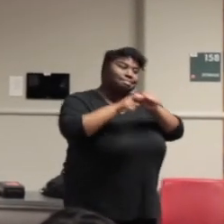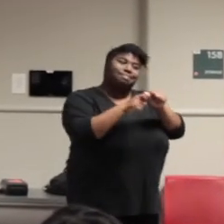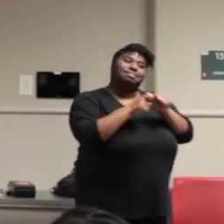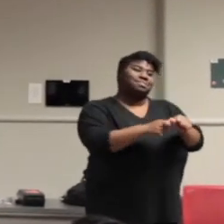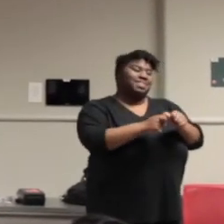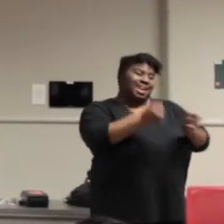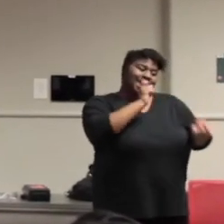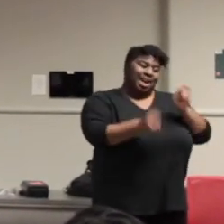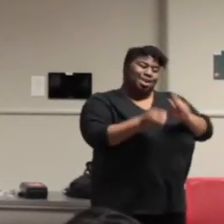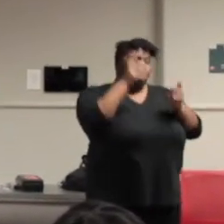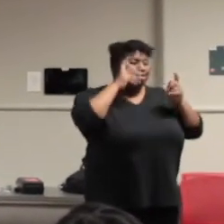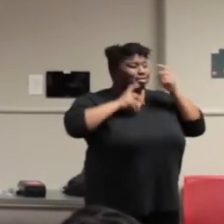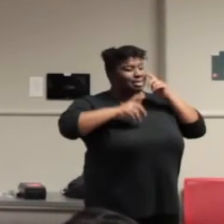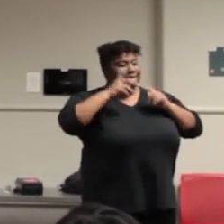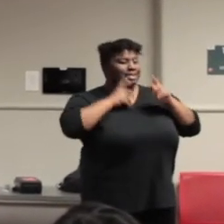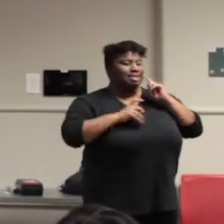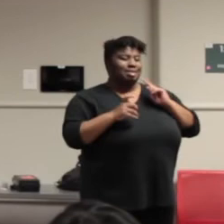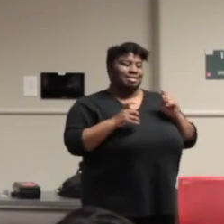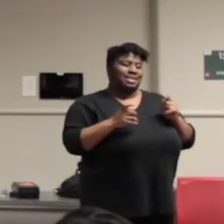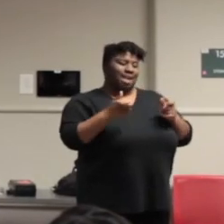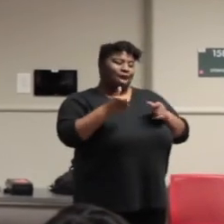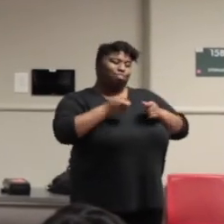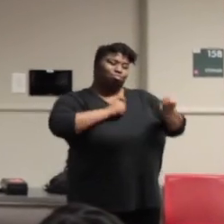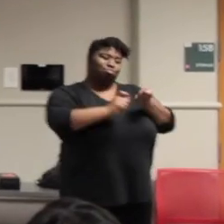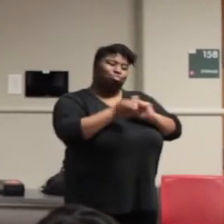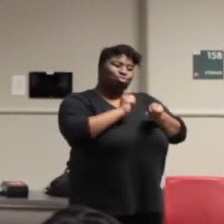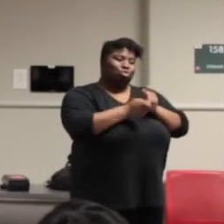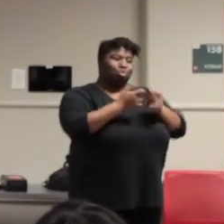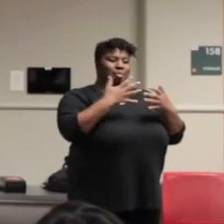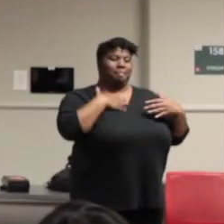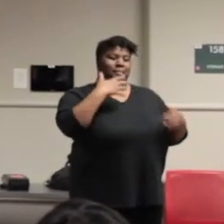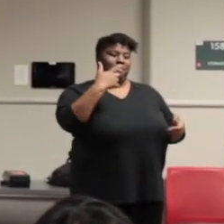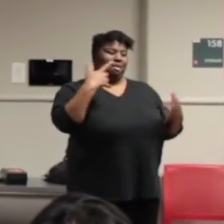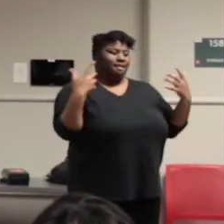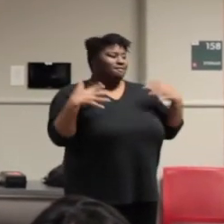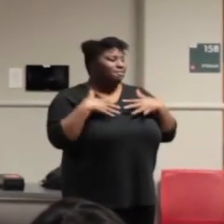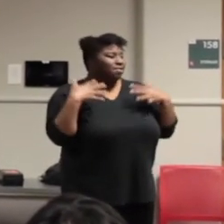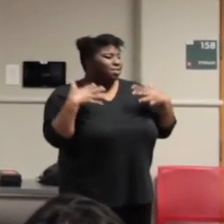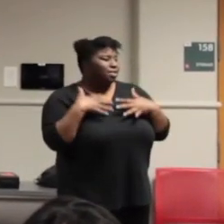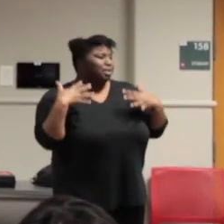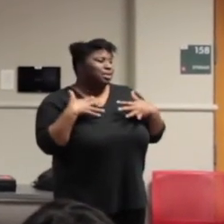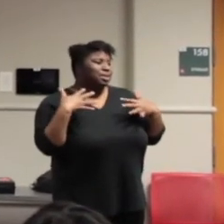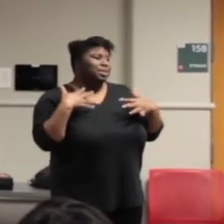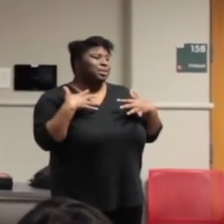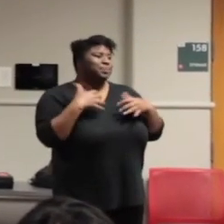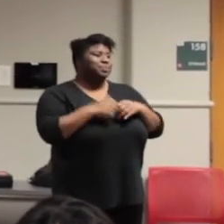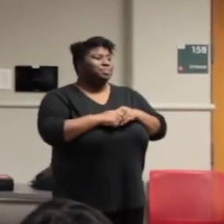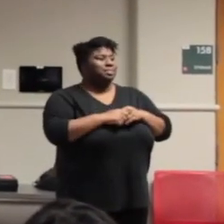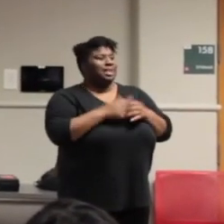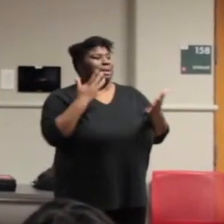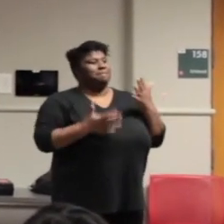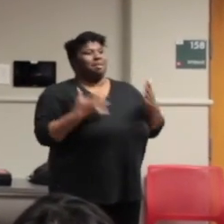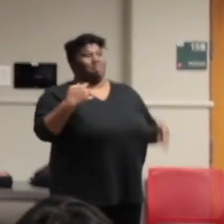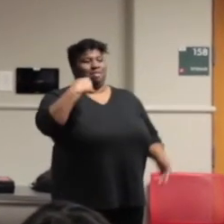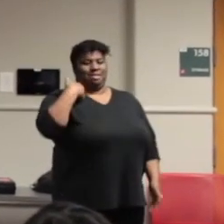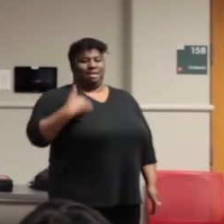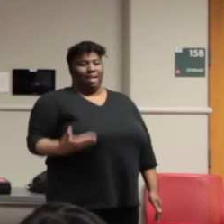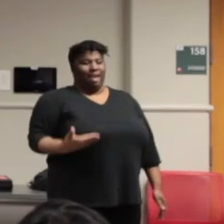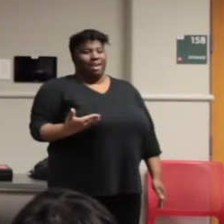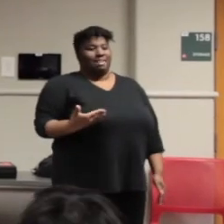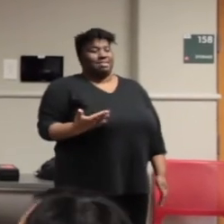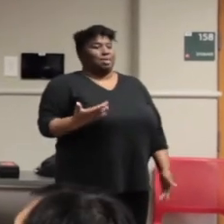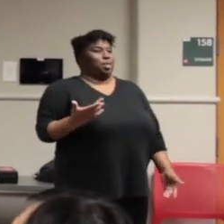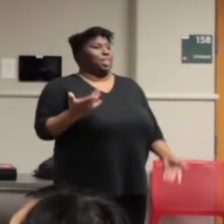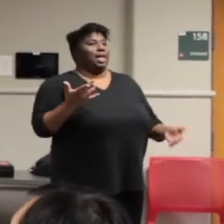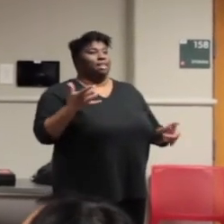control fears. And if I cry, it's been a fight for some years. But what is time except a ride between peers? And what am I except to lie for a few